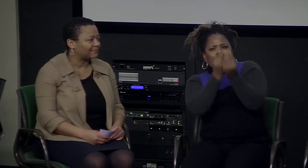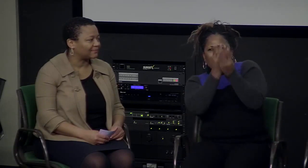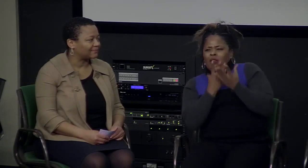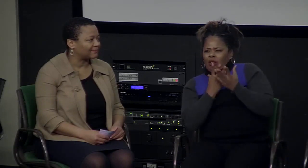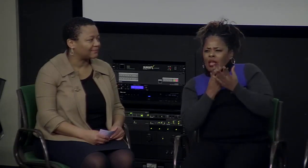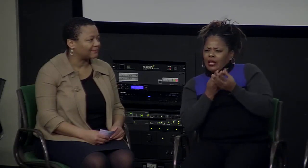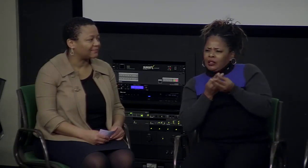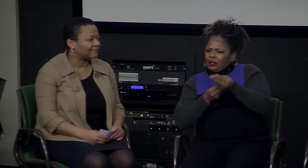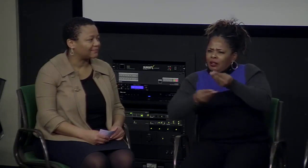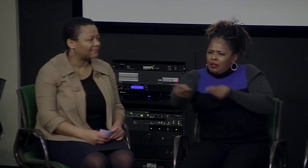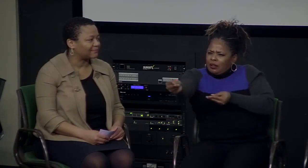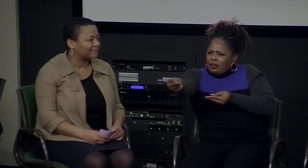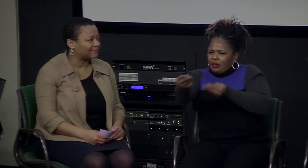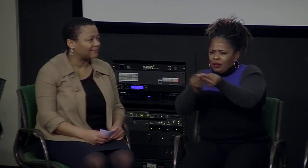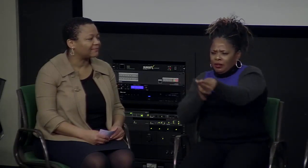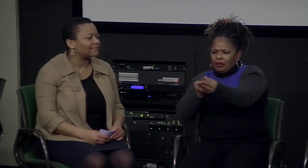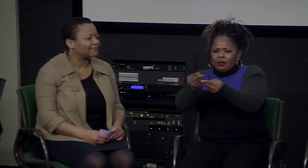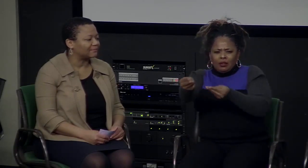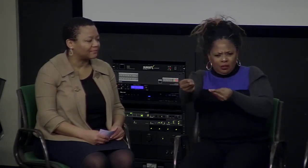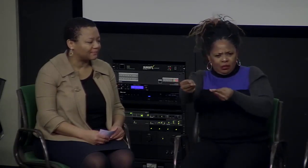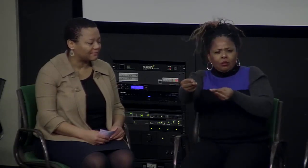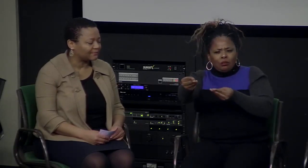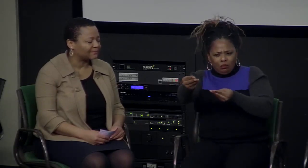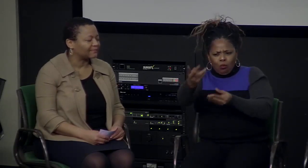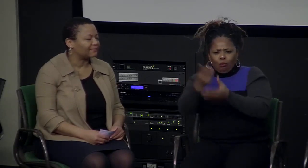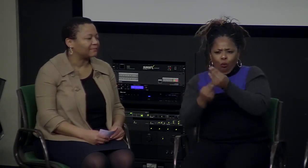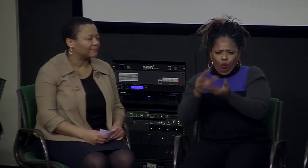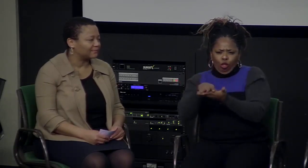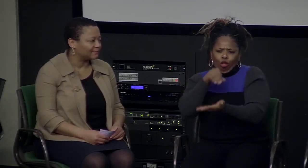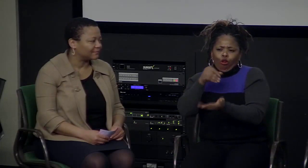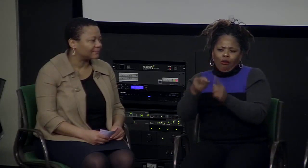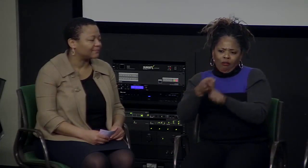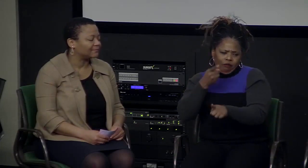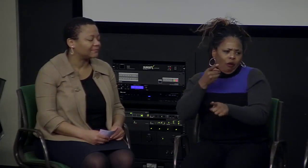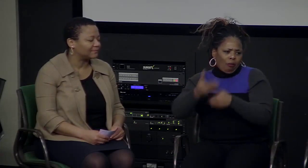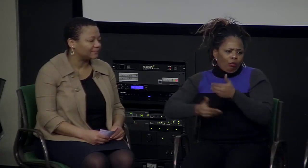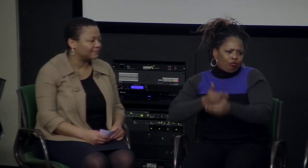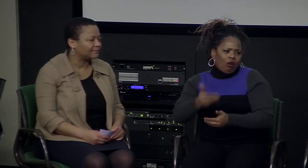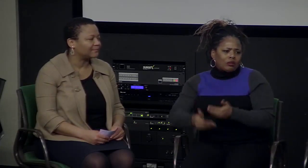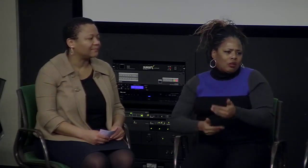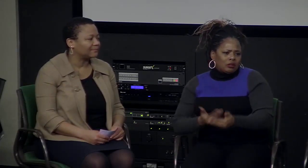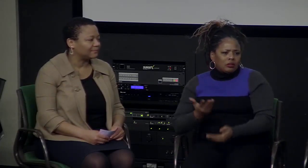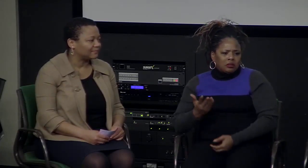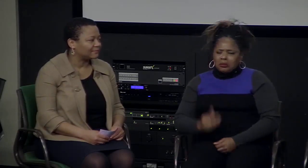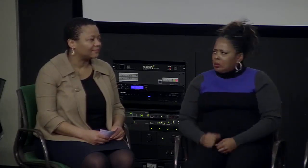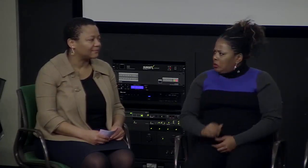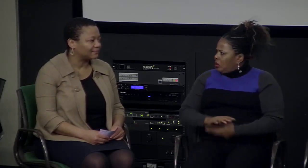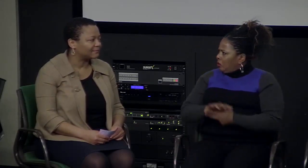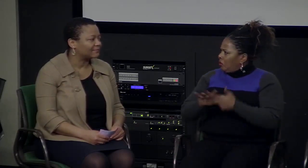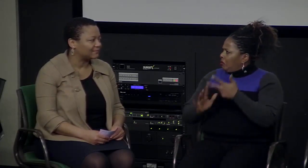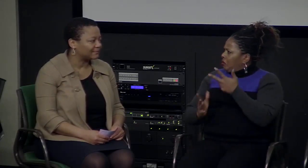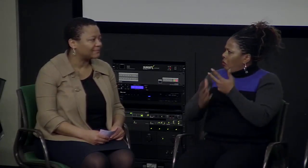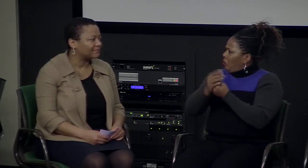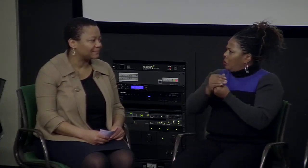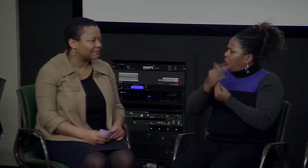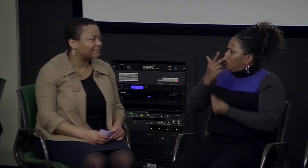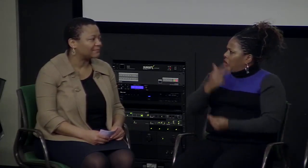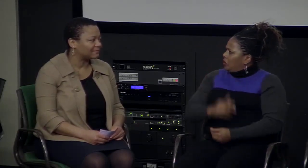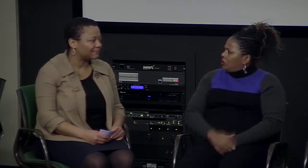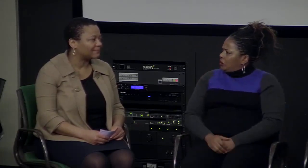it's not just the idea of the mentor imparting knowledge it's actually an exchange of information that's how the